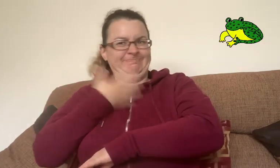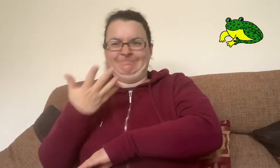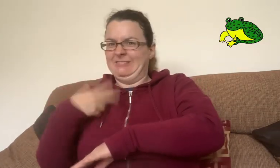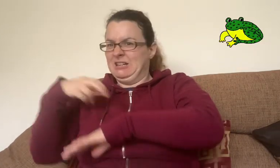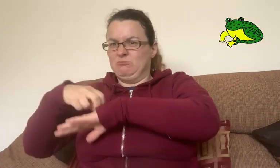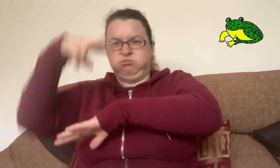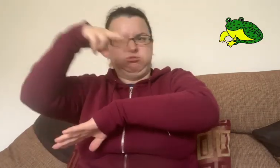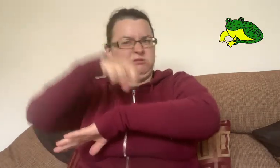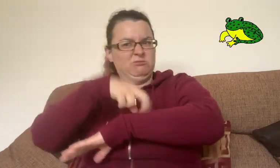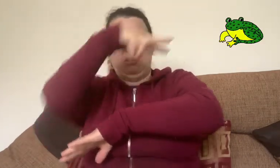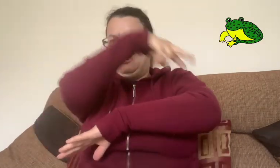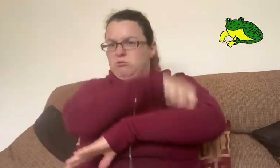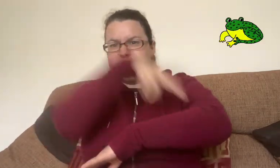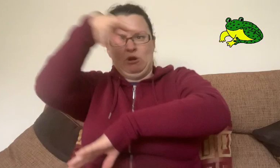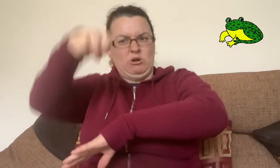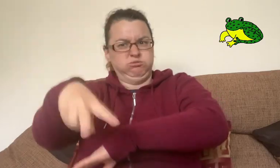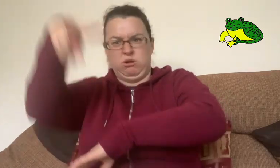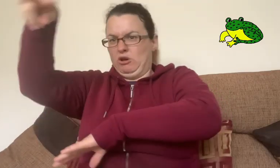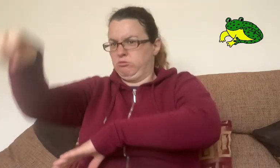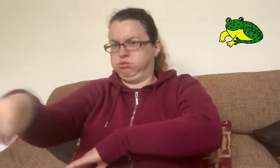So was too jumpy.